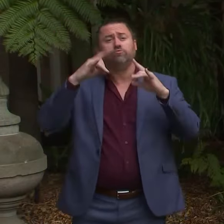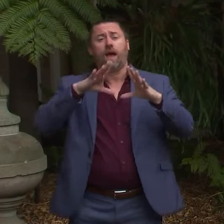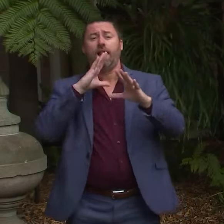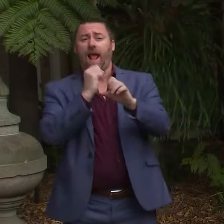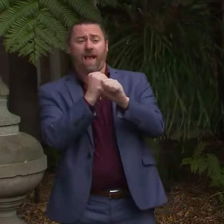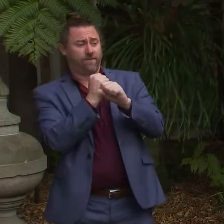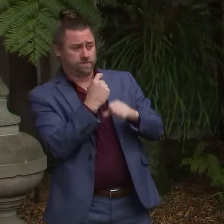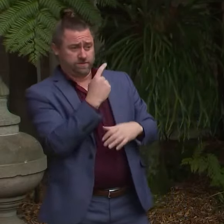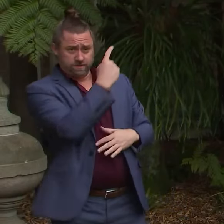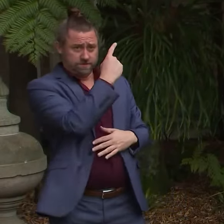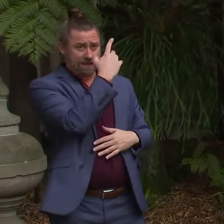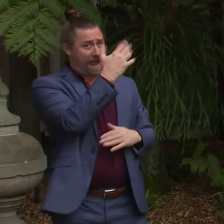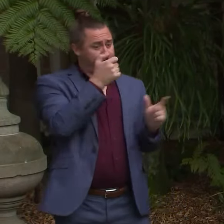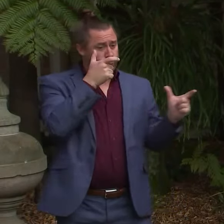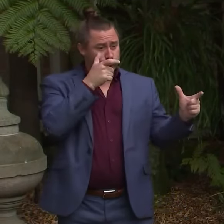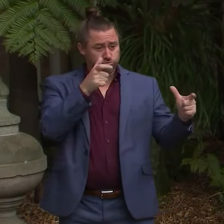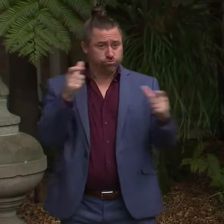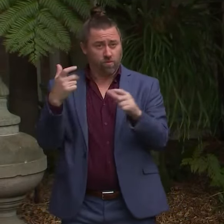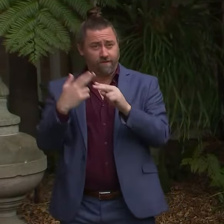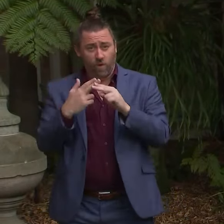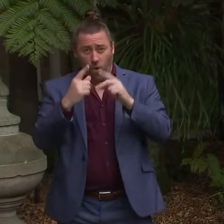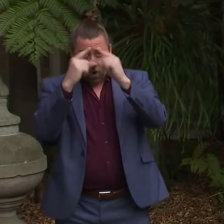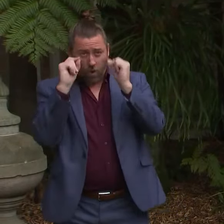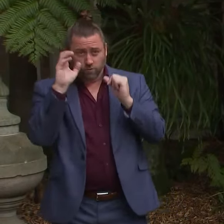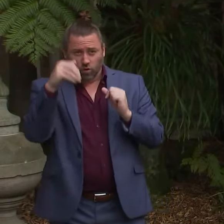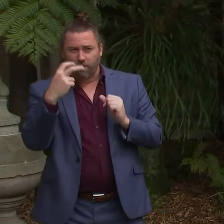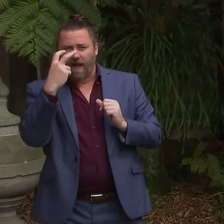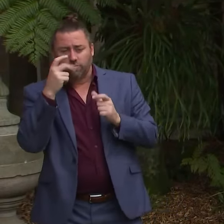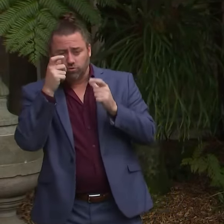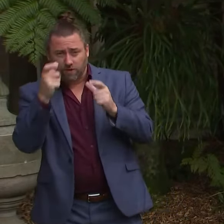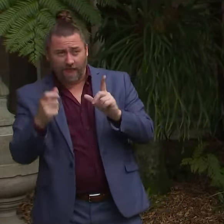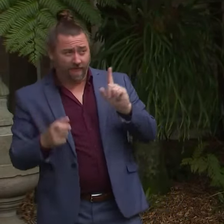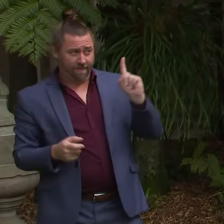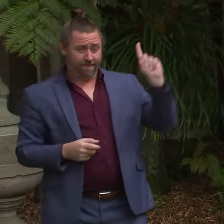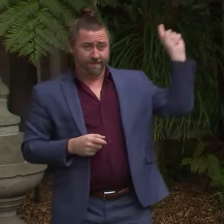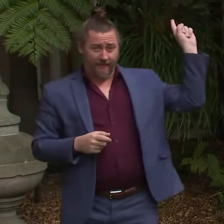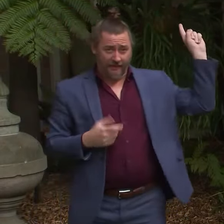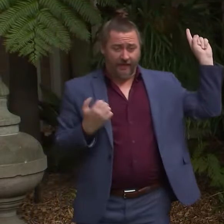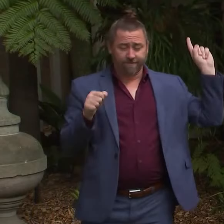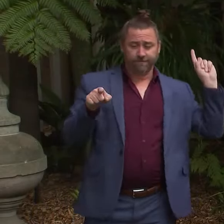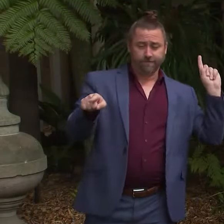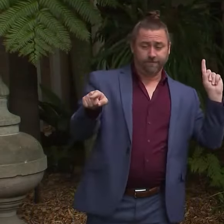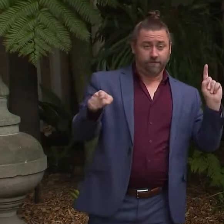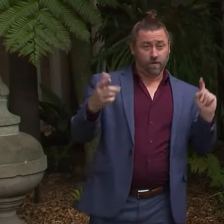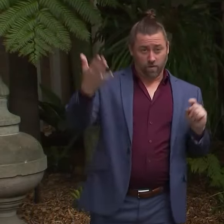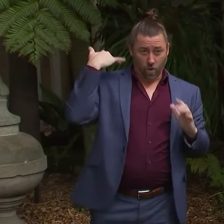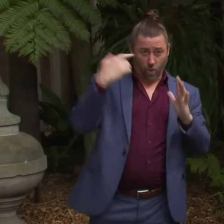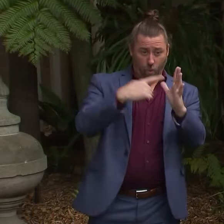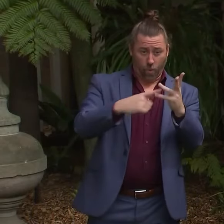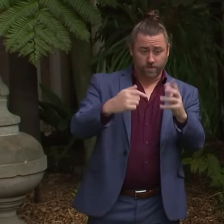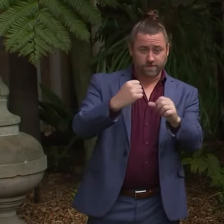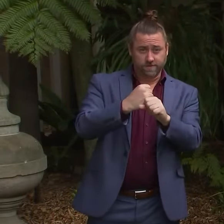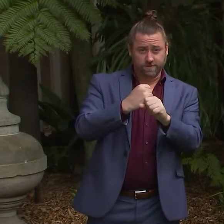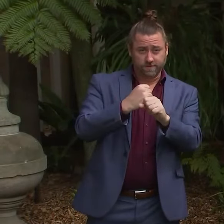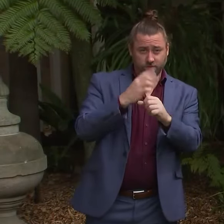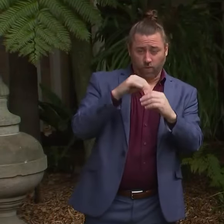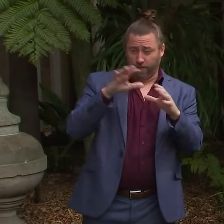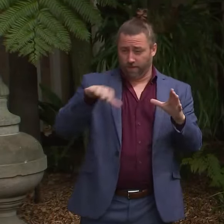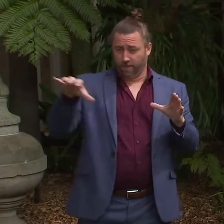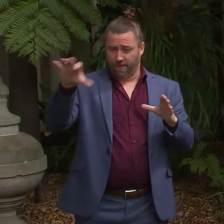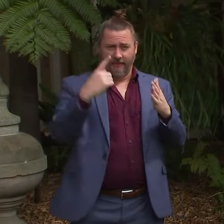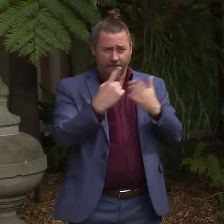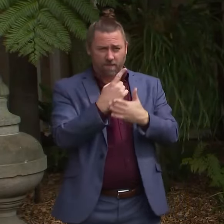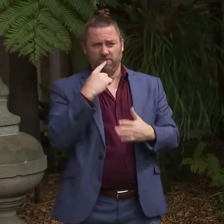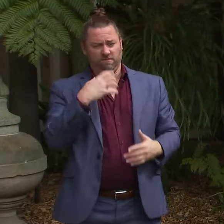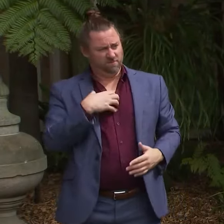regulatory body, uh, was looking at non-compliance back in August, uh, with this body. So I'm a